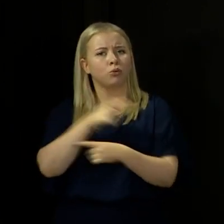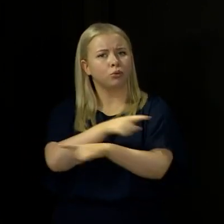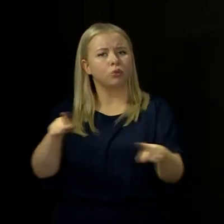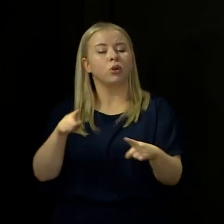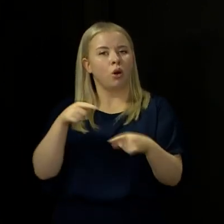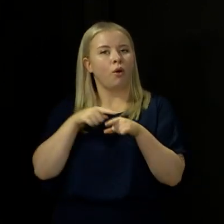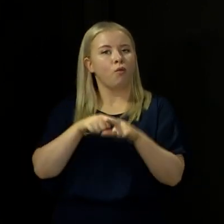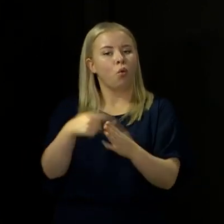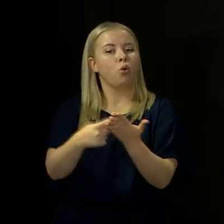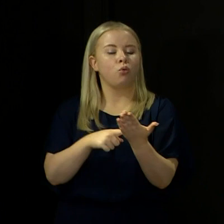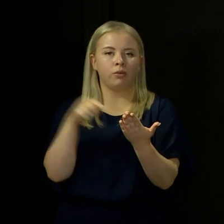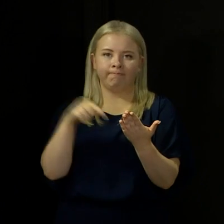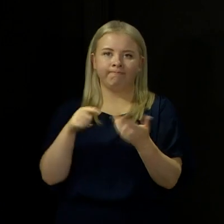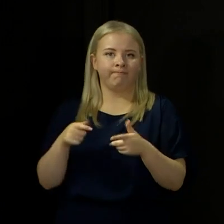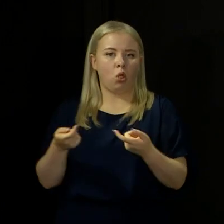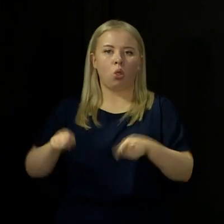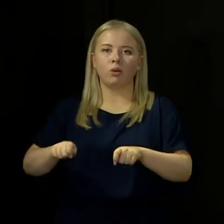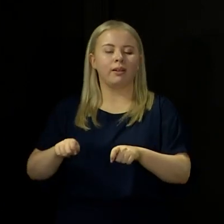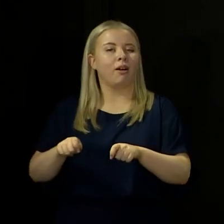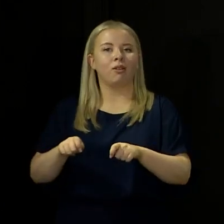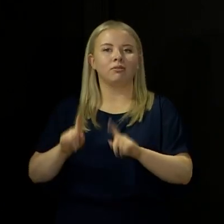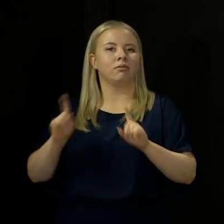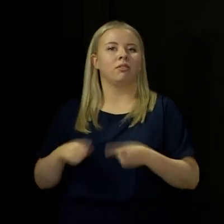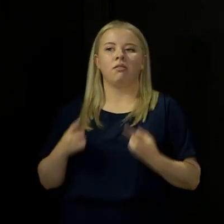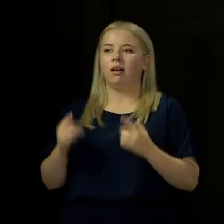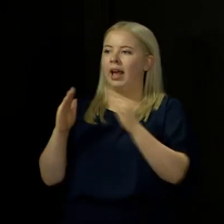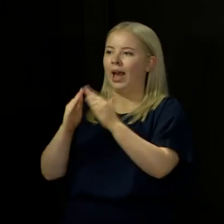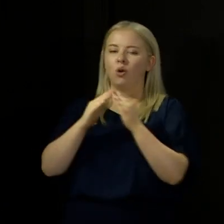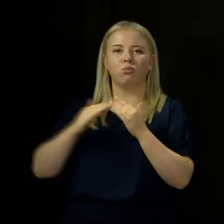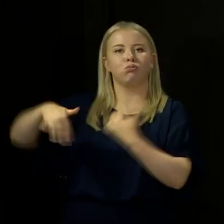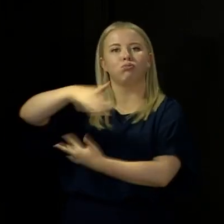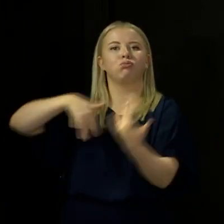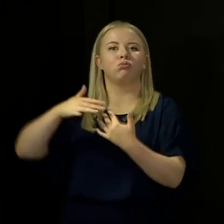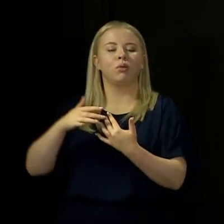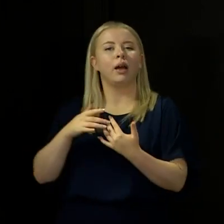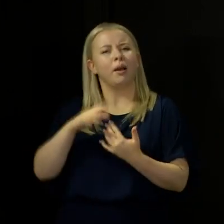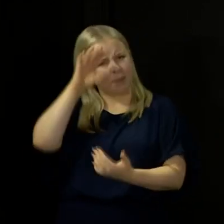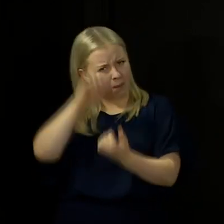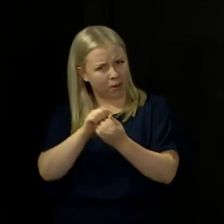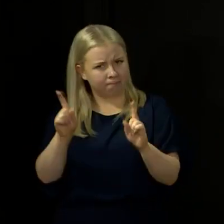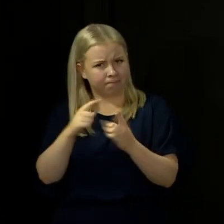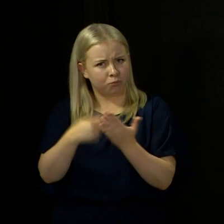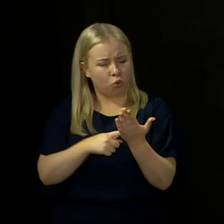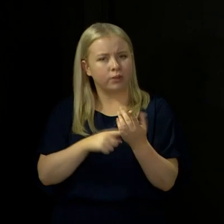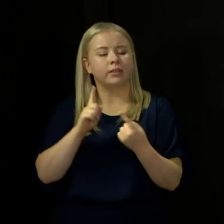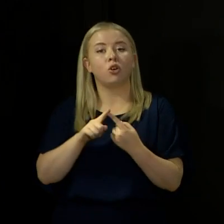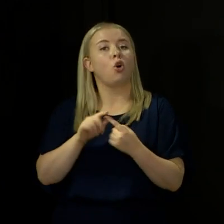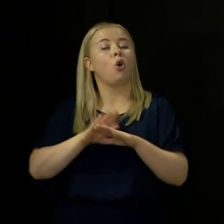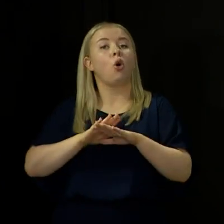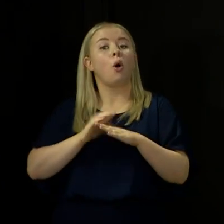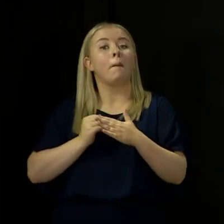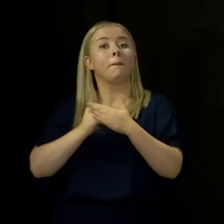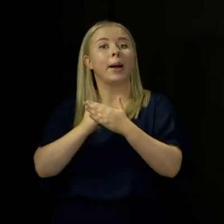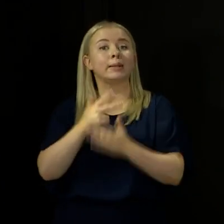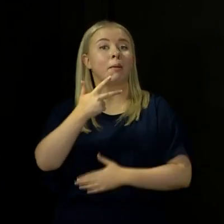of abiding by the restrictions on household gatherings. If I can remind you what those are, no more than eight people from a maximum of three